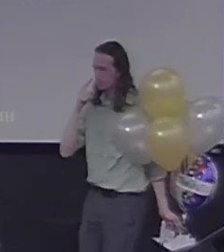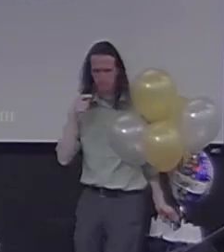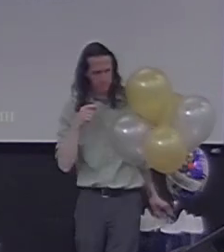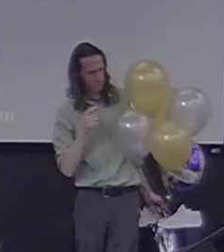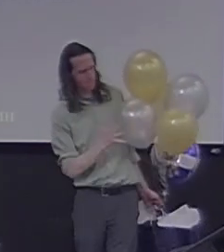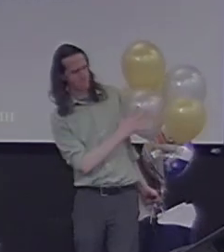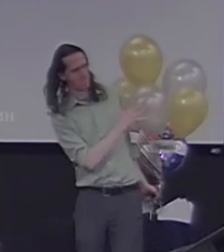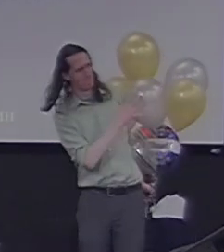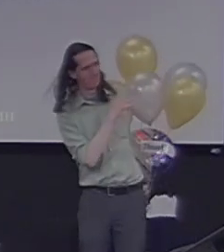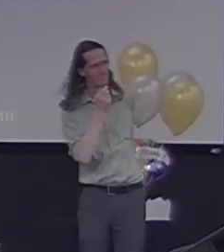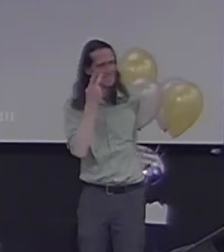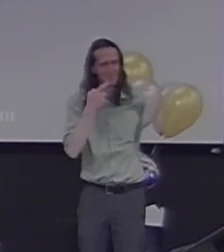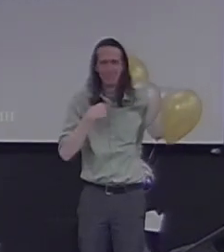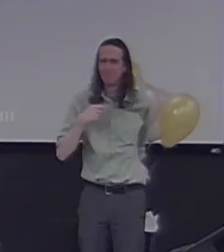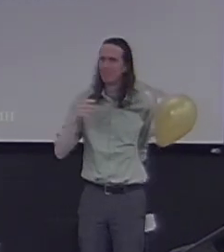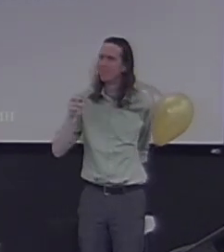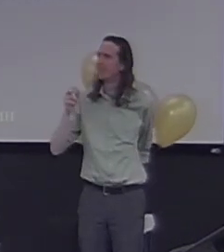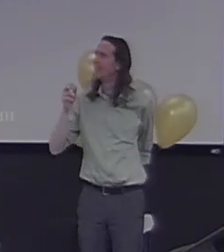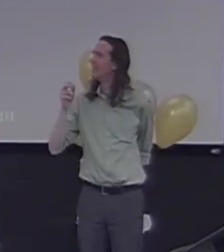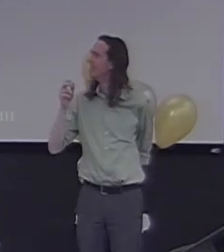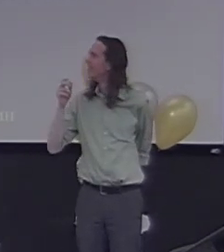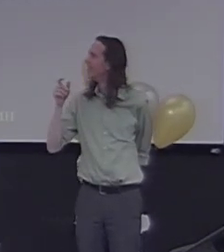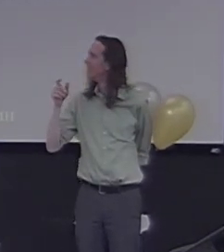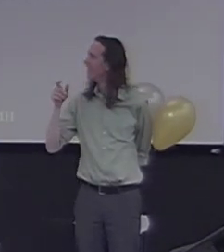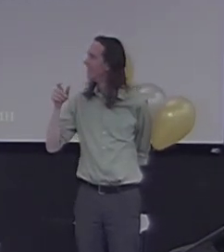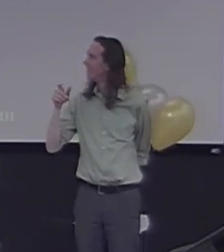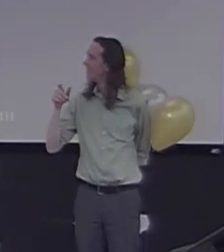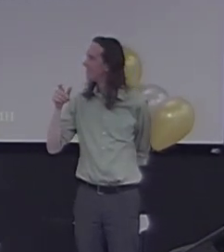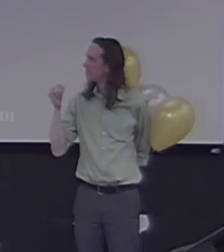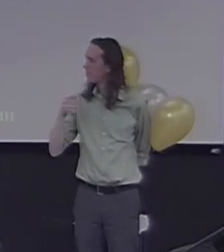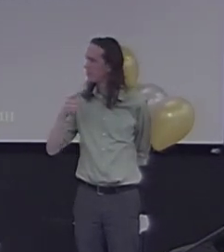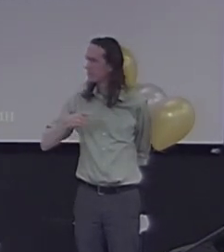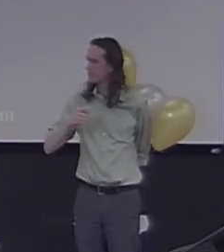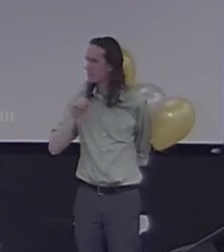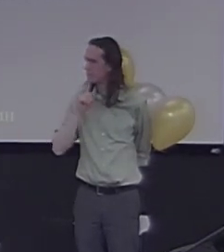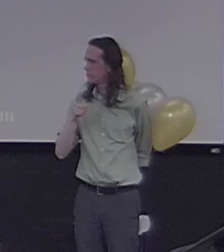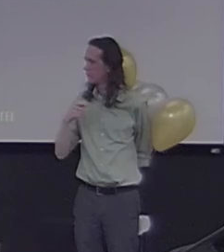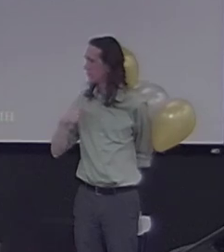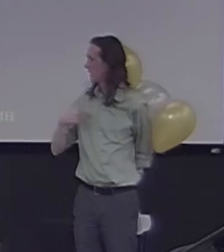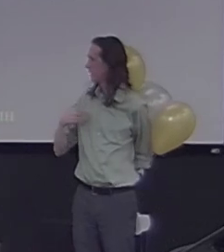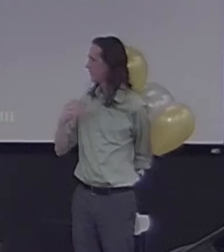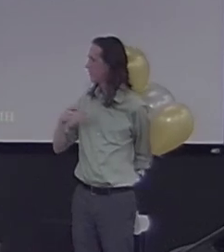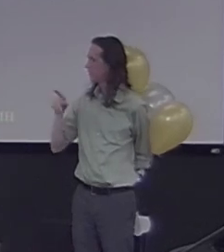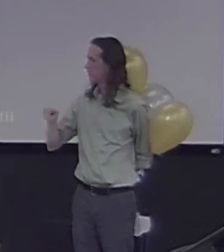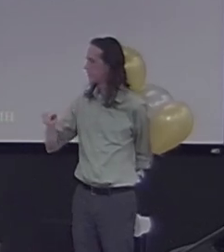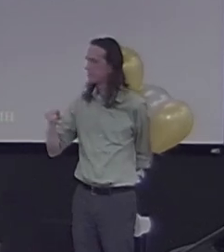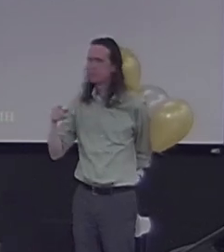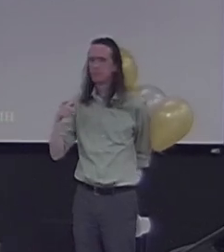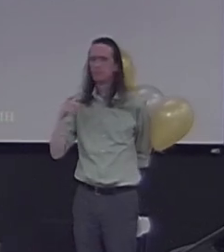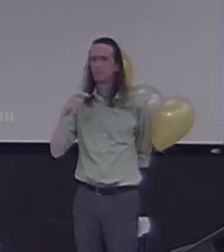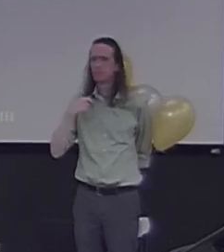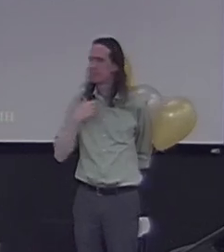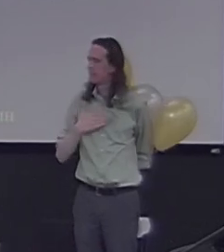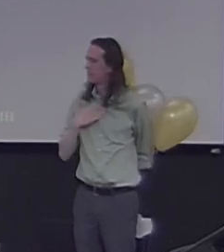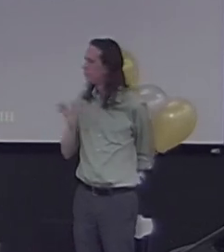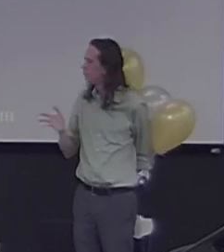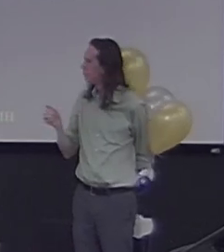I think other questions can be held, just to make sure everybody can see me. I think more discussion, for sure, will happen